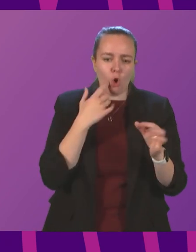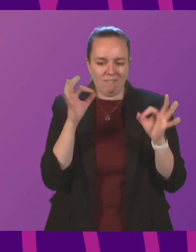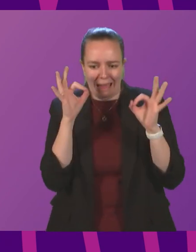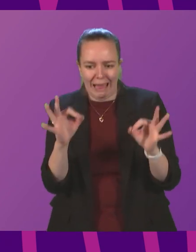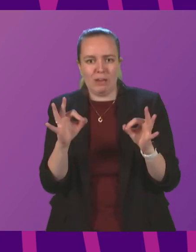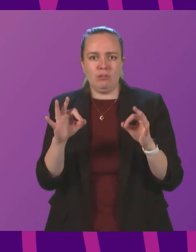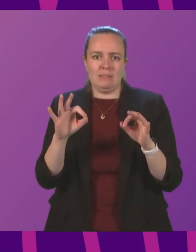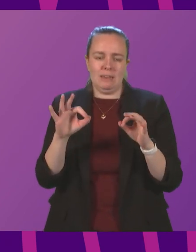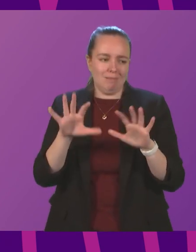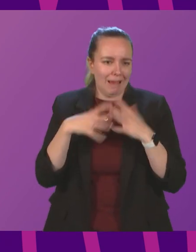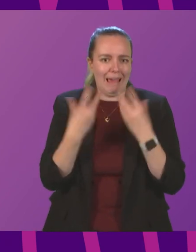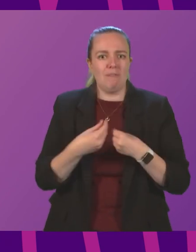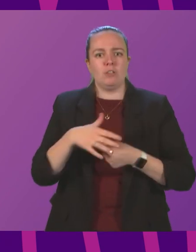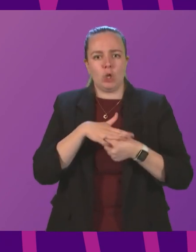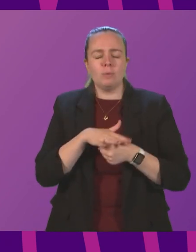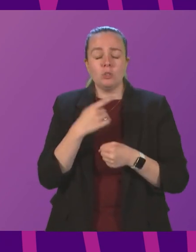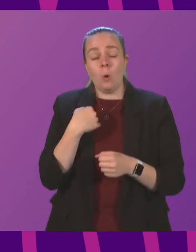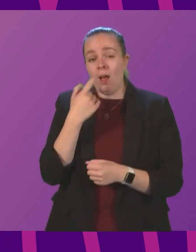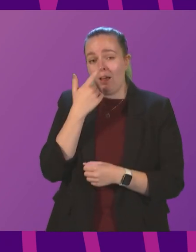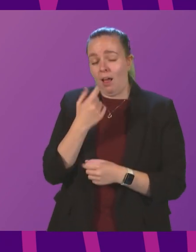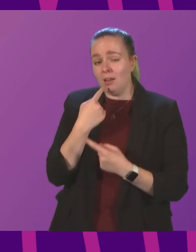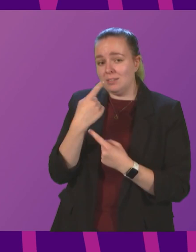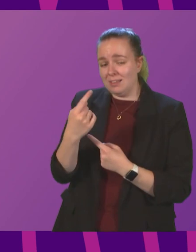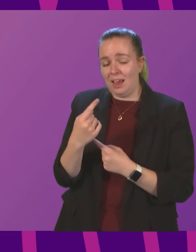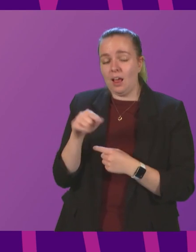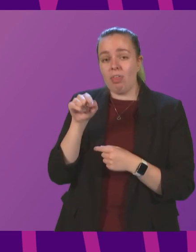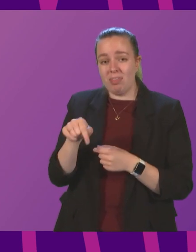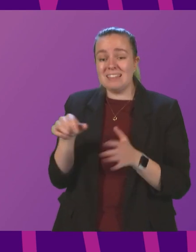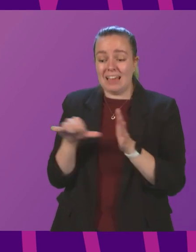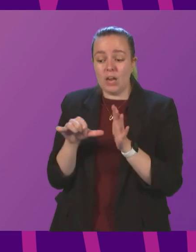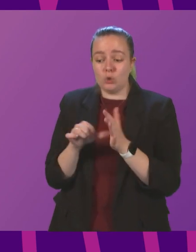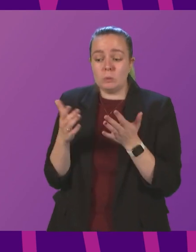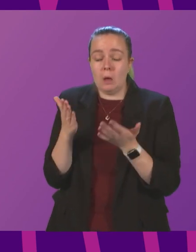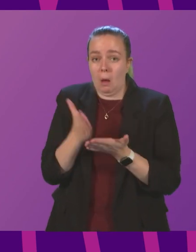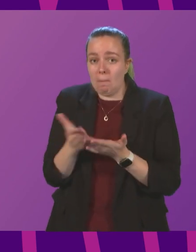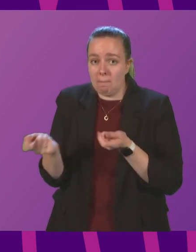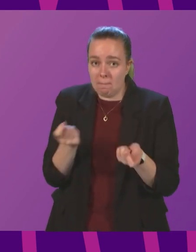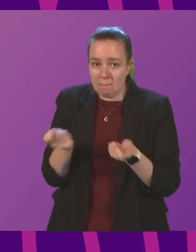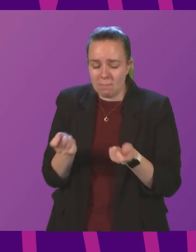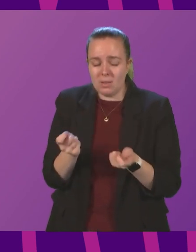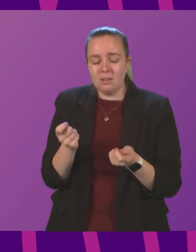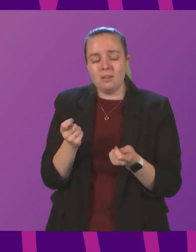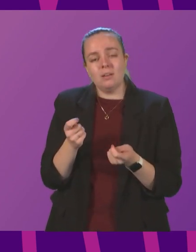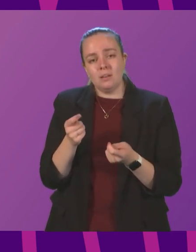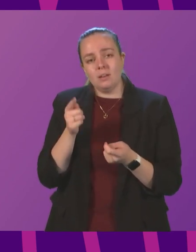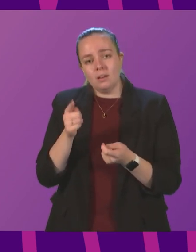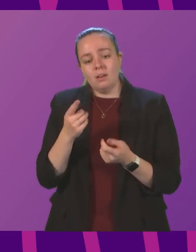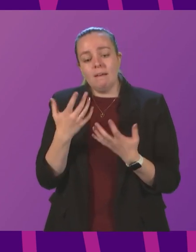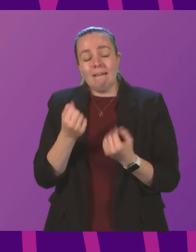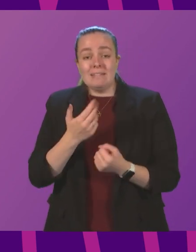in all circumstances. So I can assure Mr MacArthur that these issues are being resolved. Where there is a need to